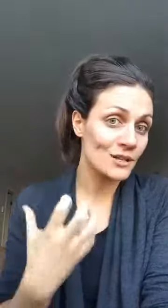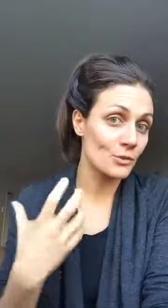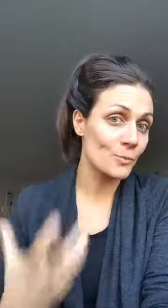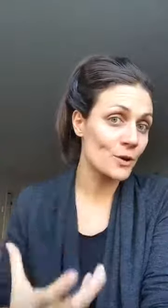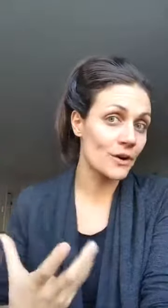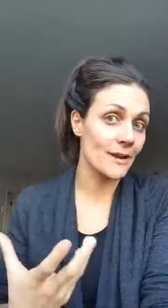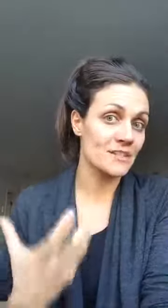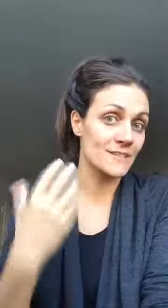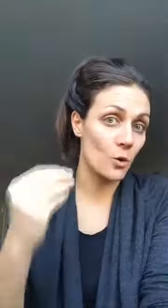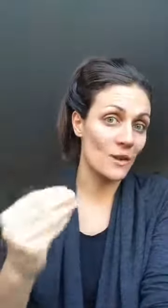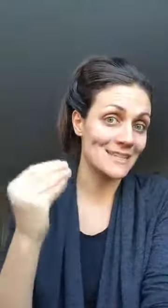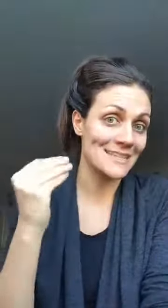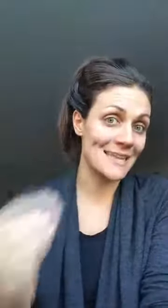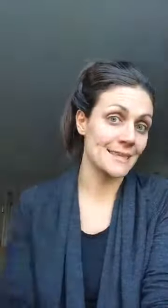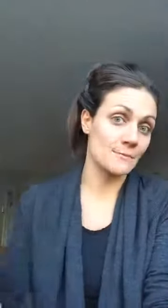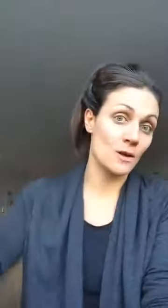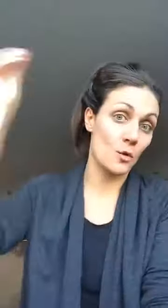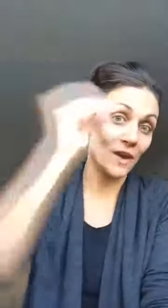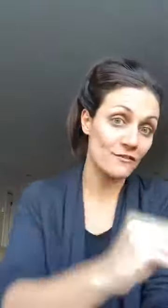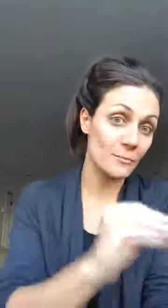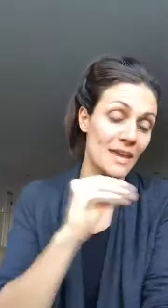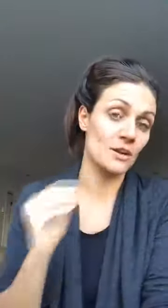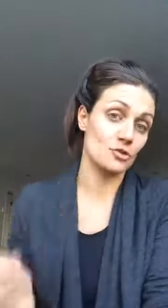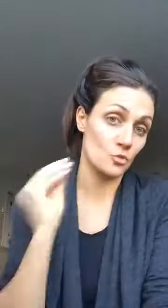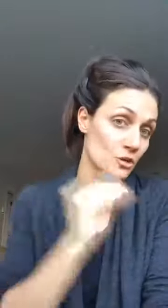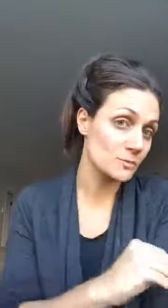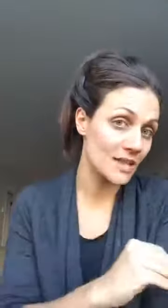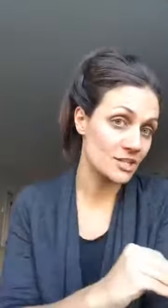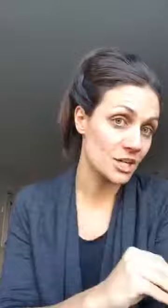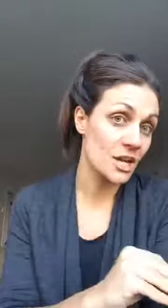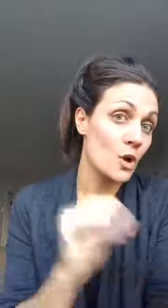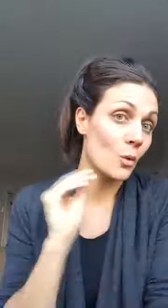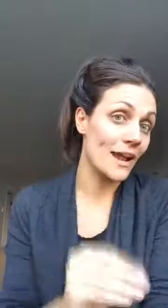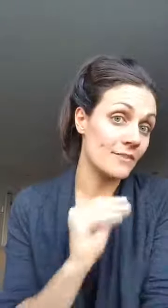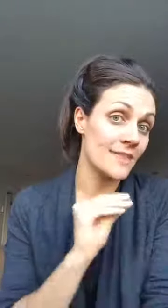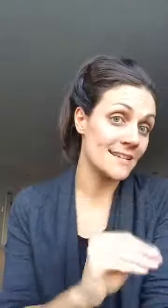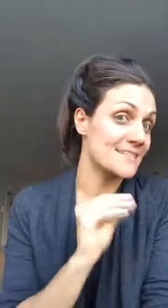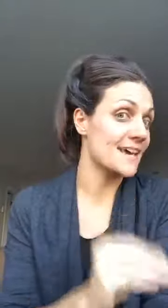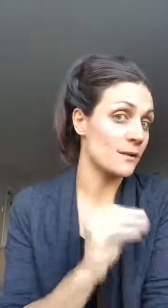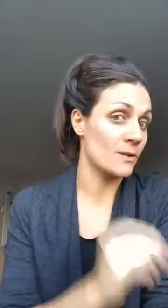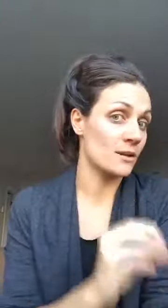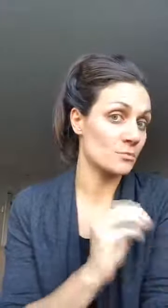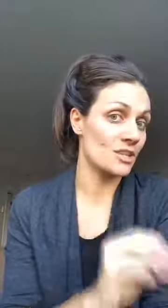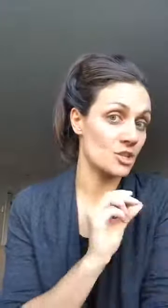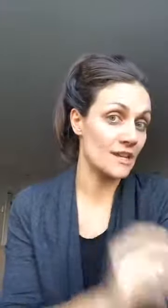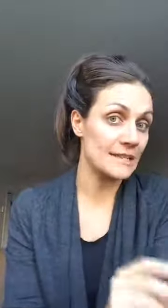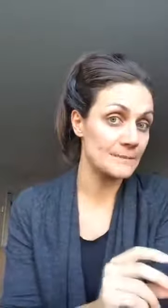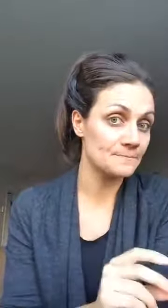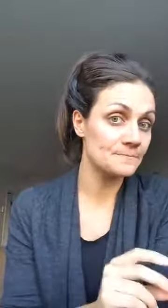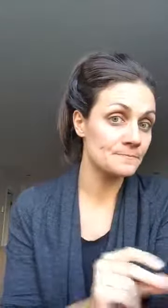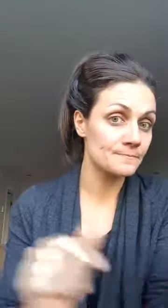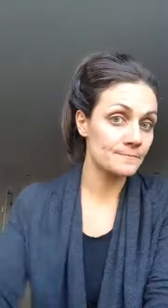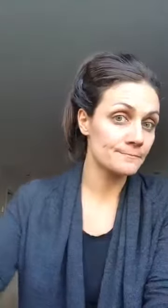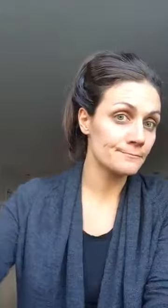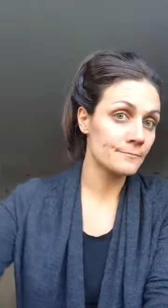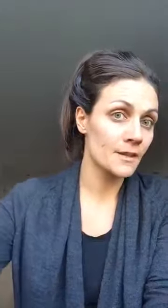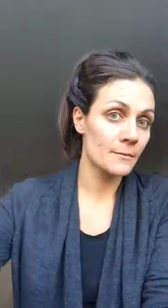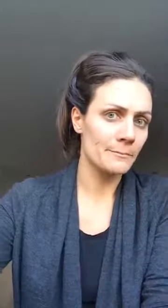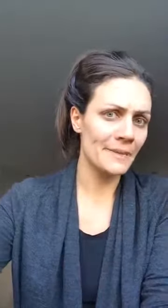or program is going to get them away from pain or towards pleasure whatever that desired pain or pleasure is man